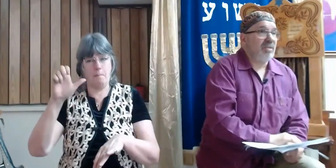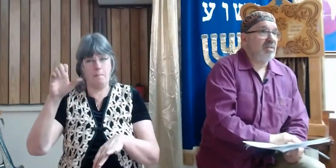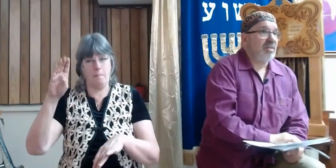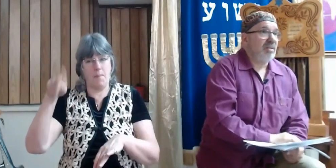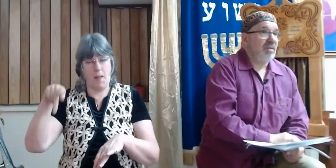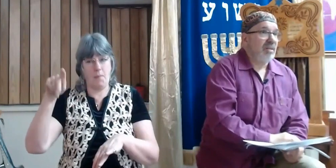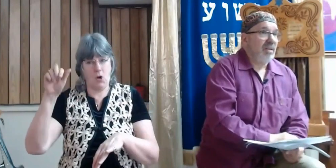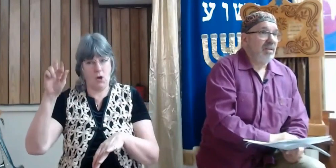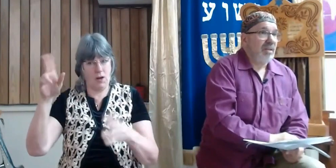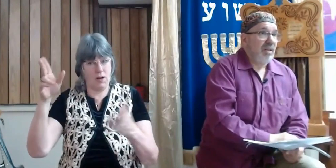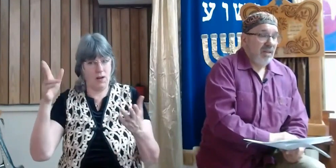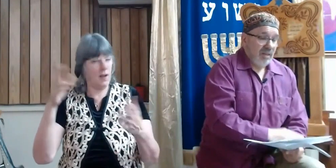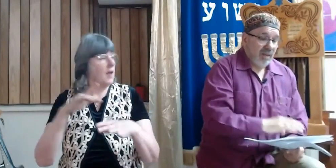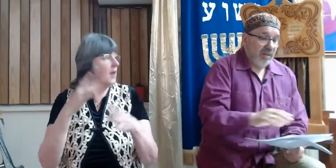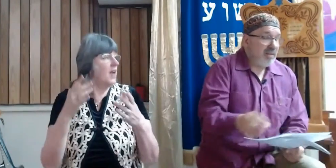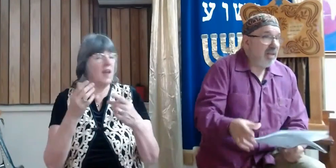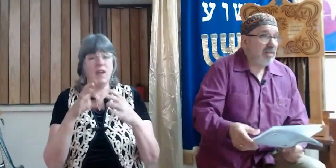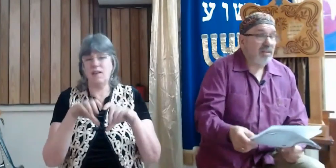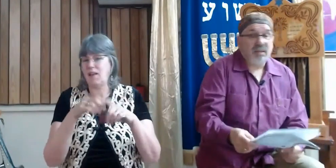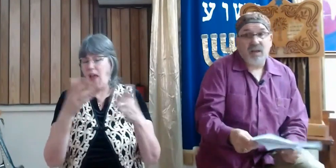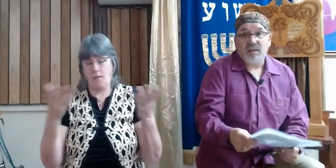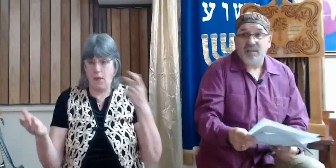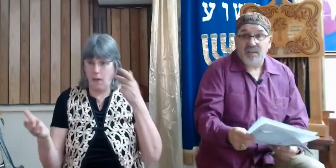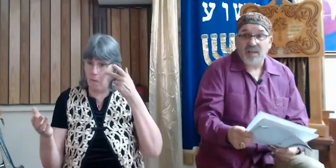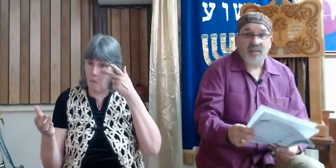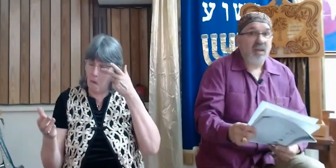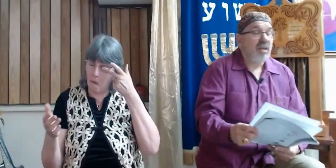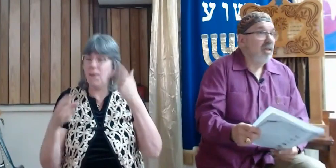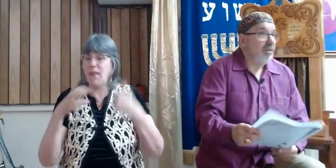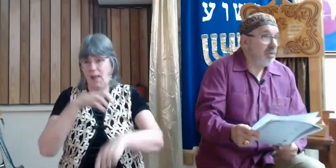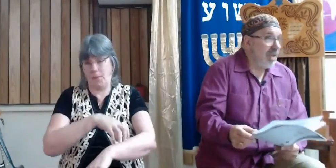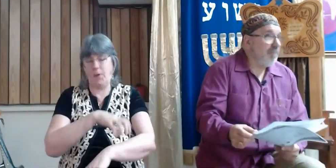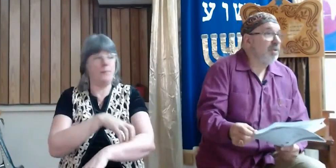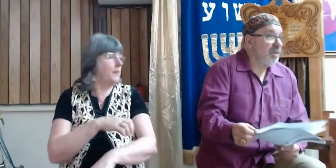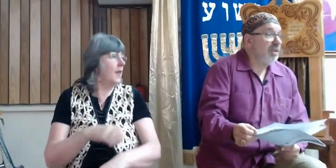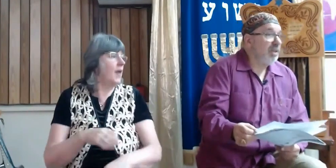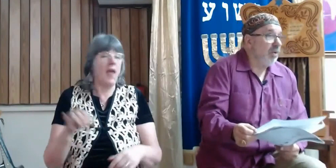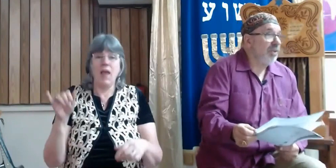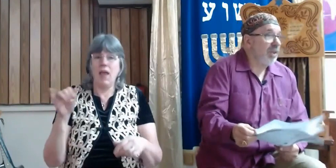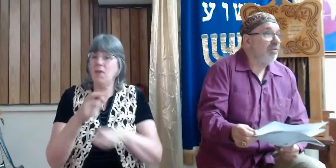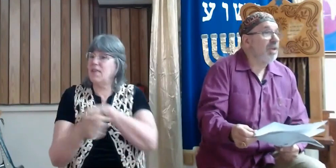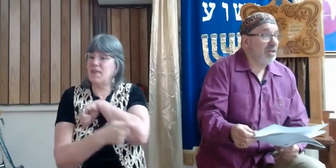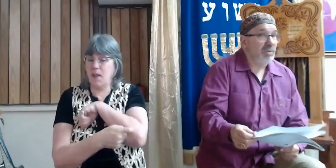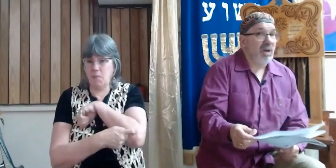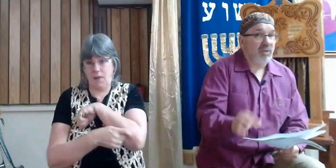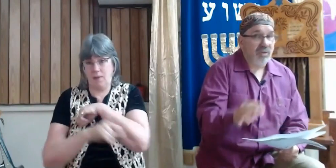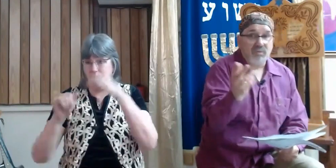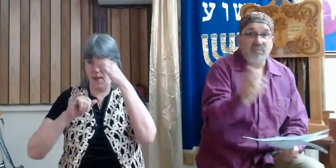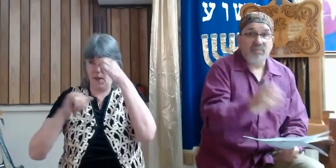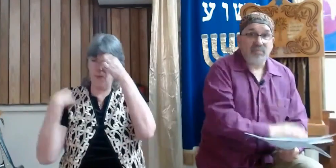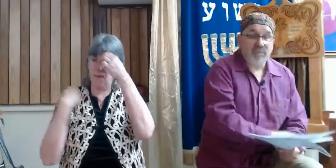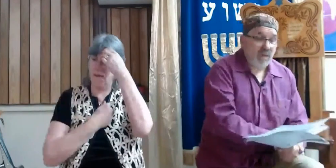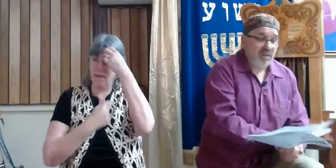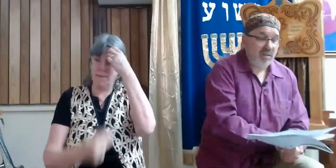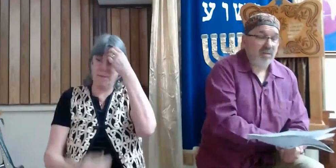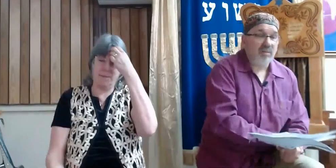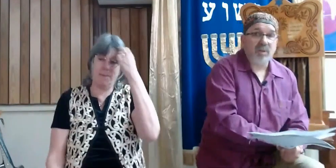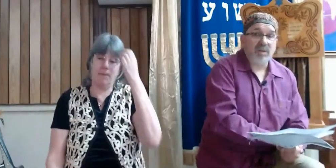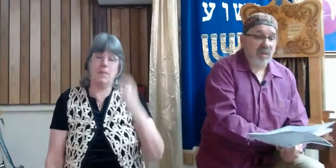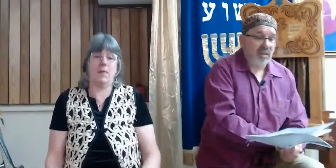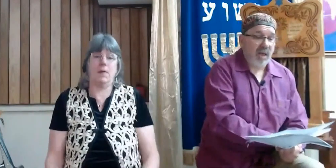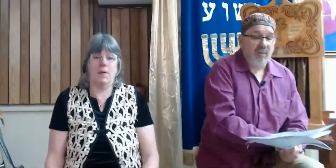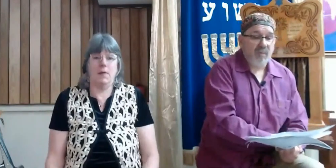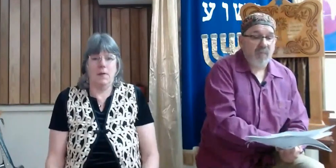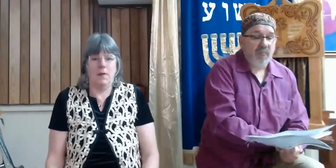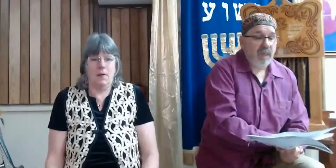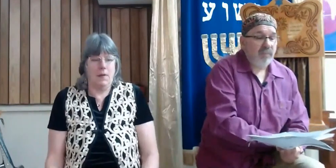of things. It says, he was tempted in all things, even as we are. The